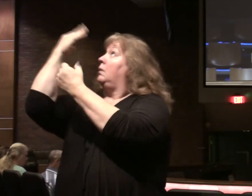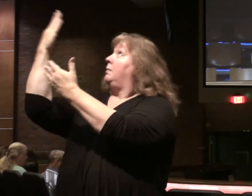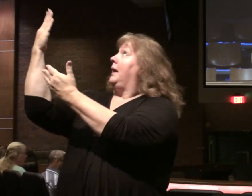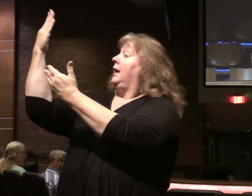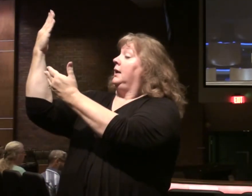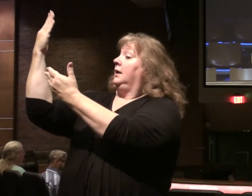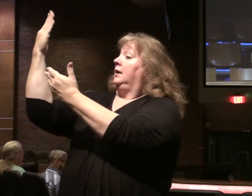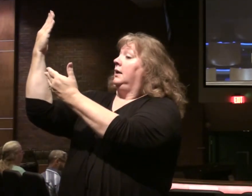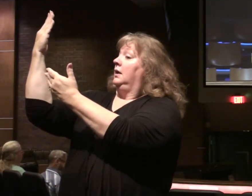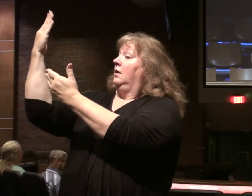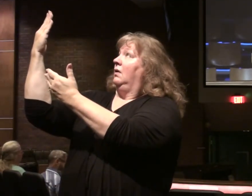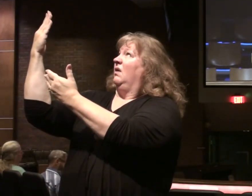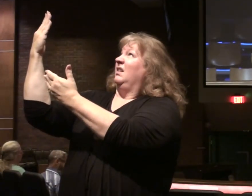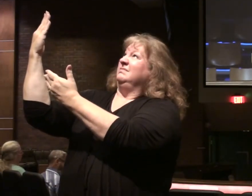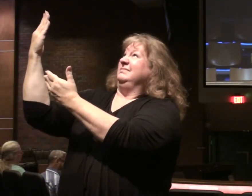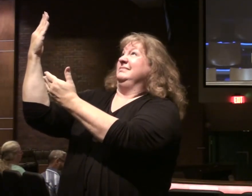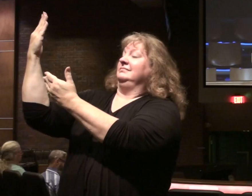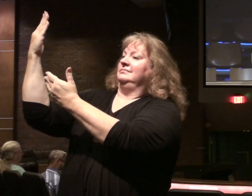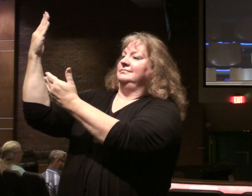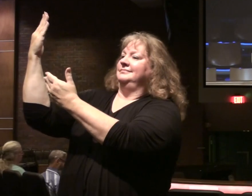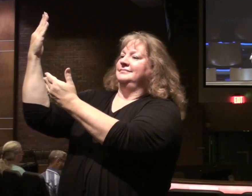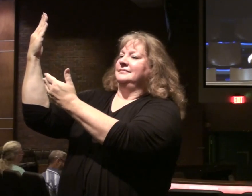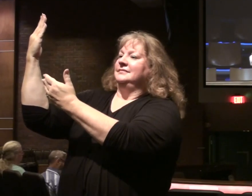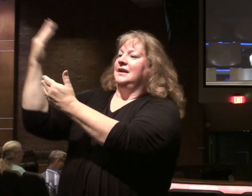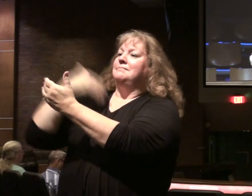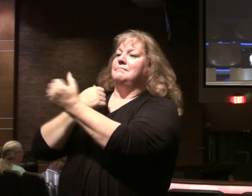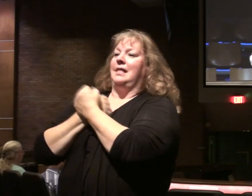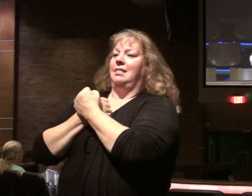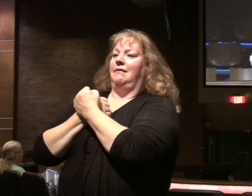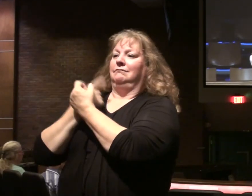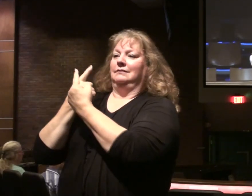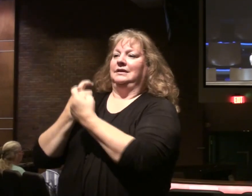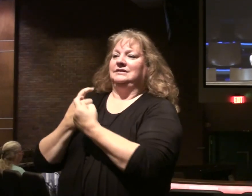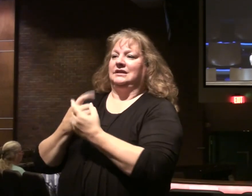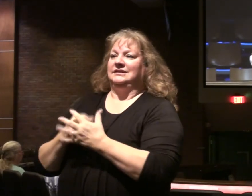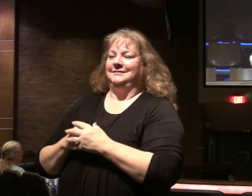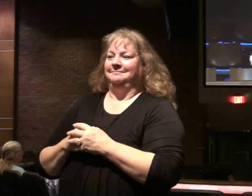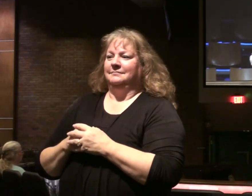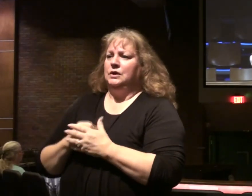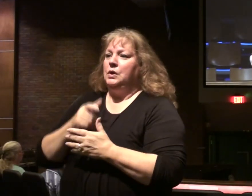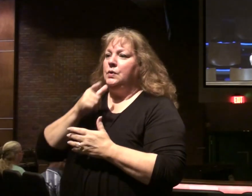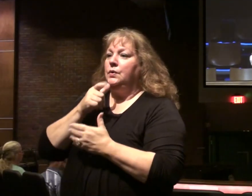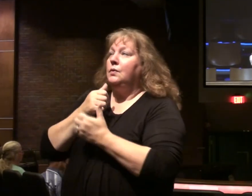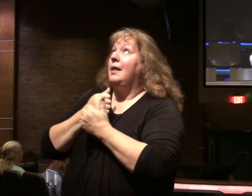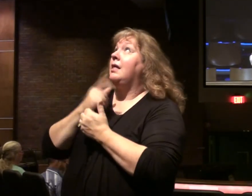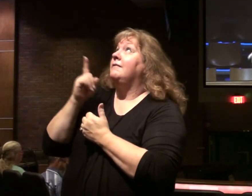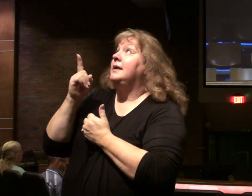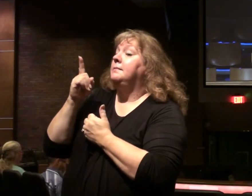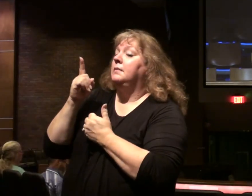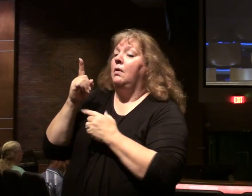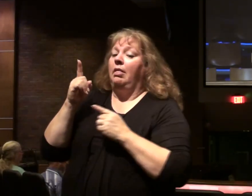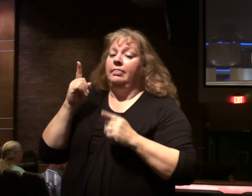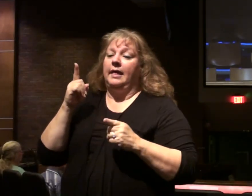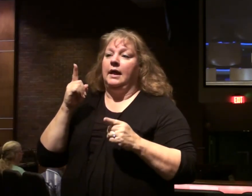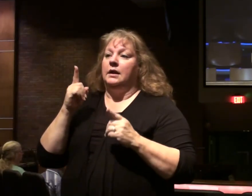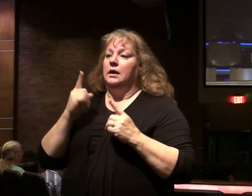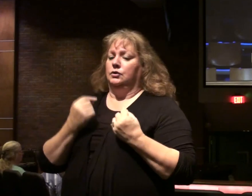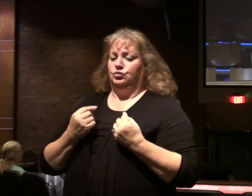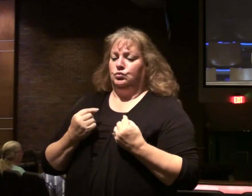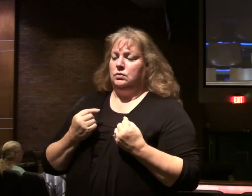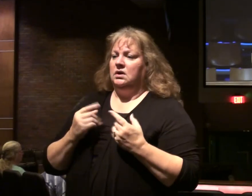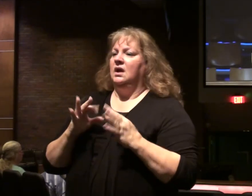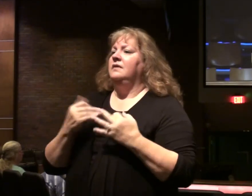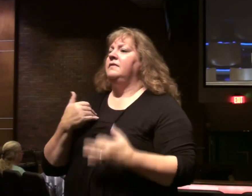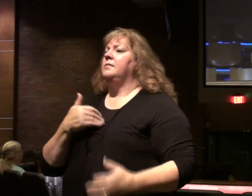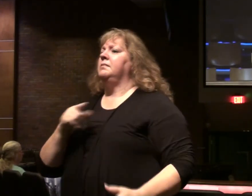Lord. Or not obey the Lord. Our love is tested. Who are we going to love? What are we going to do? When family members